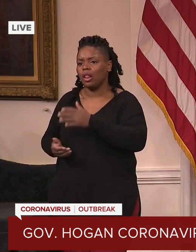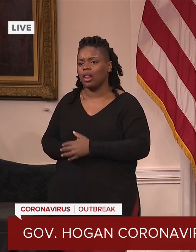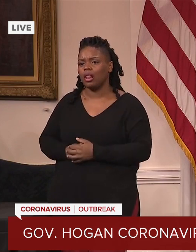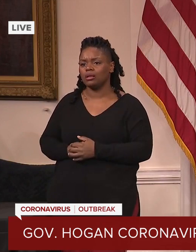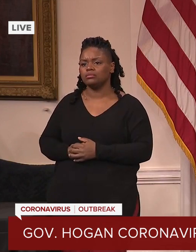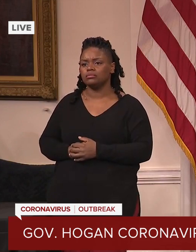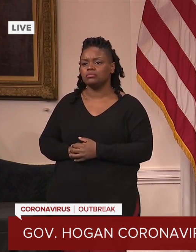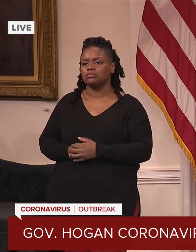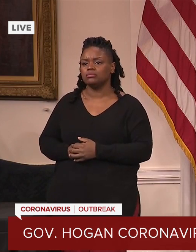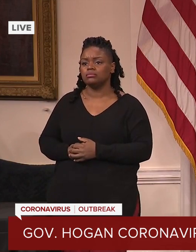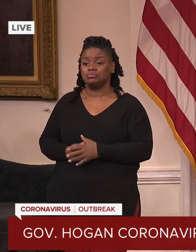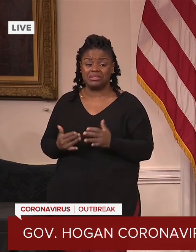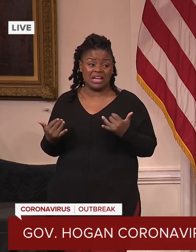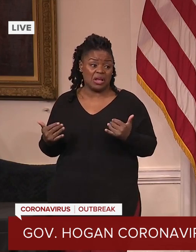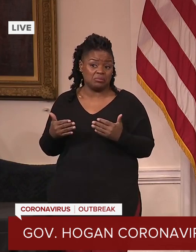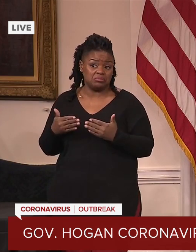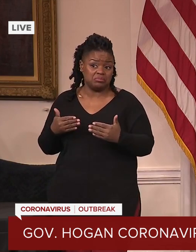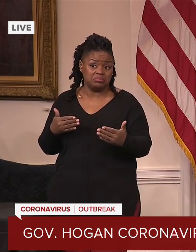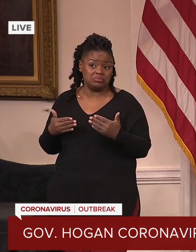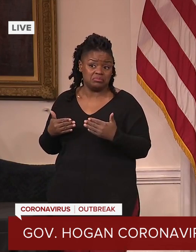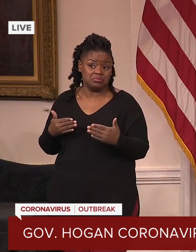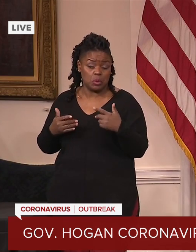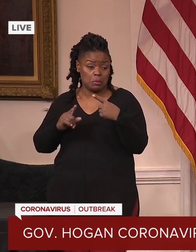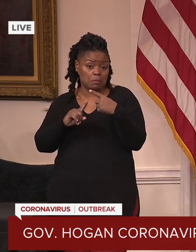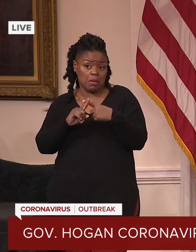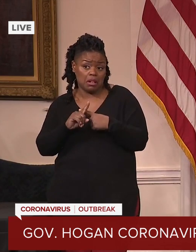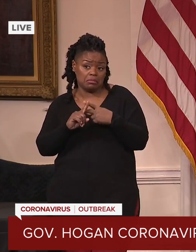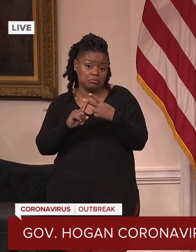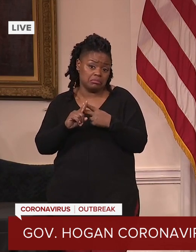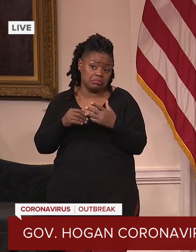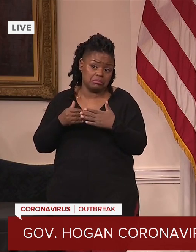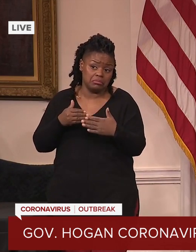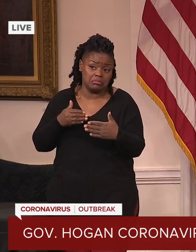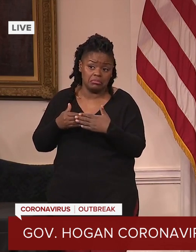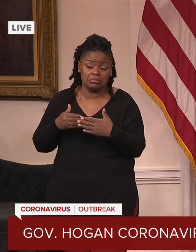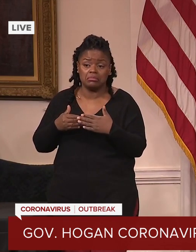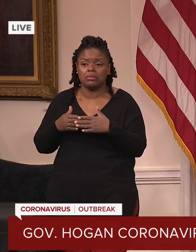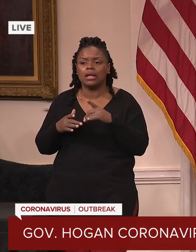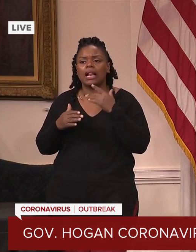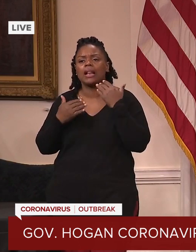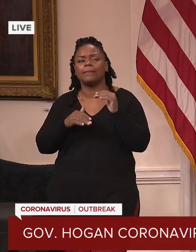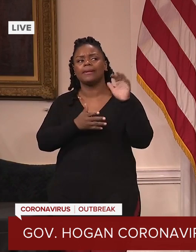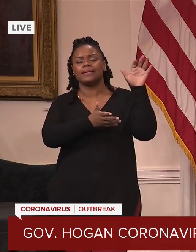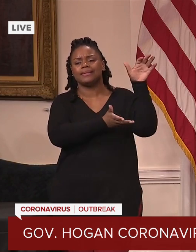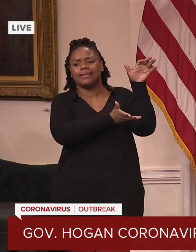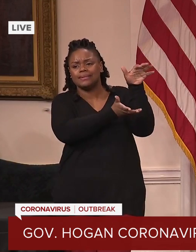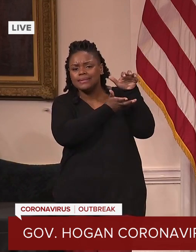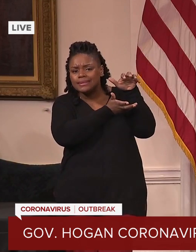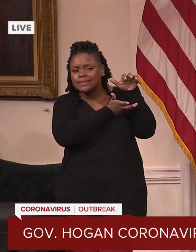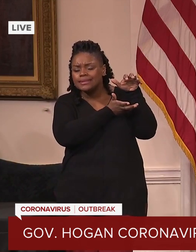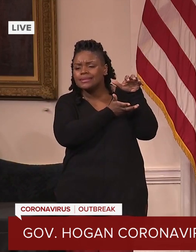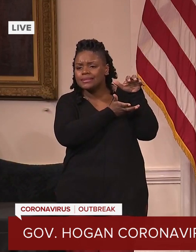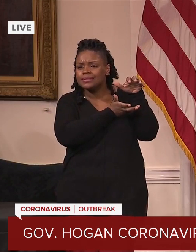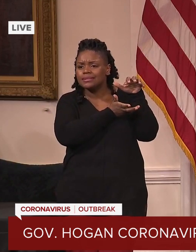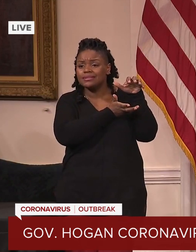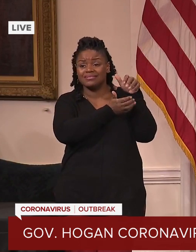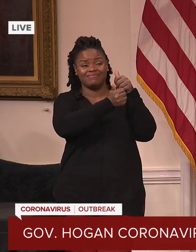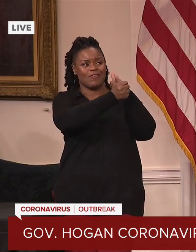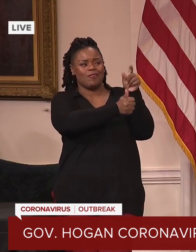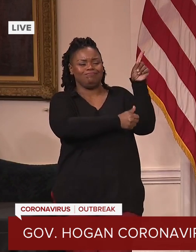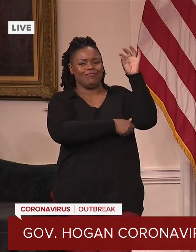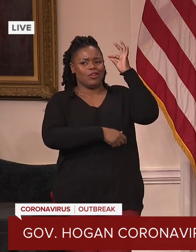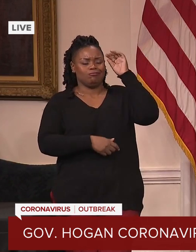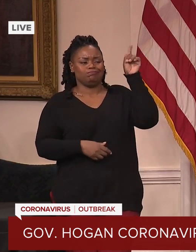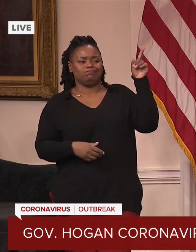for the next month or two, we're, you it's a limited mission. And it's being handled